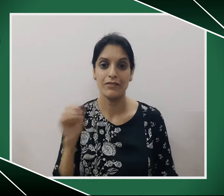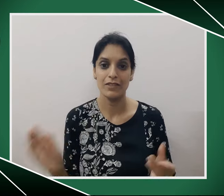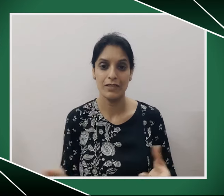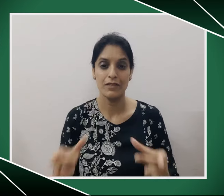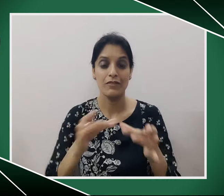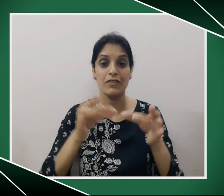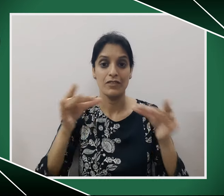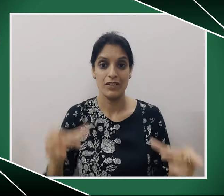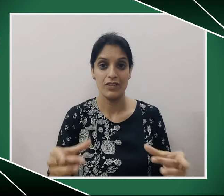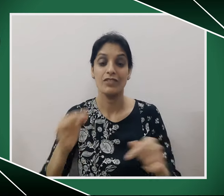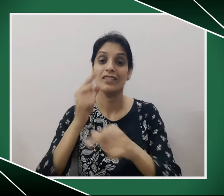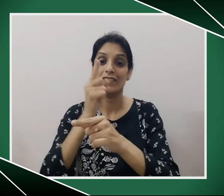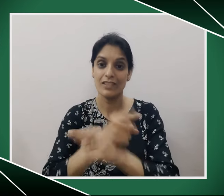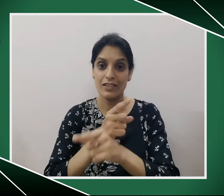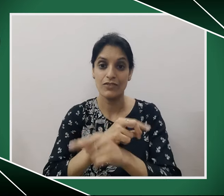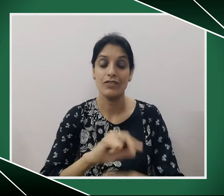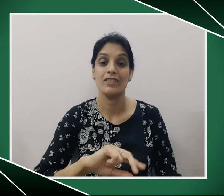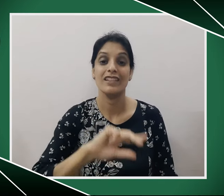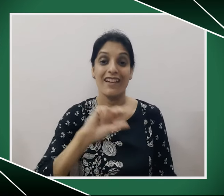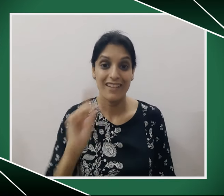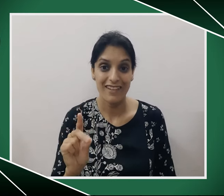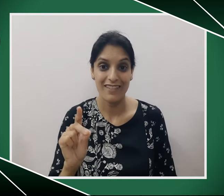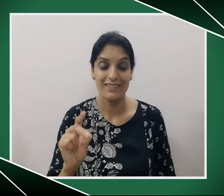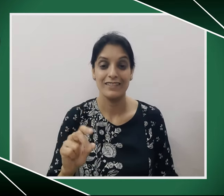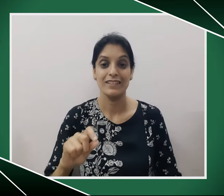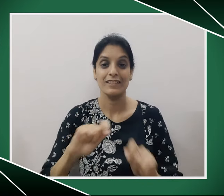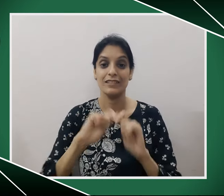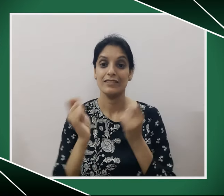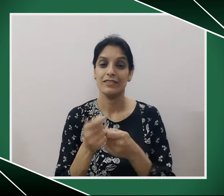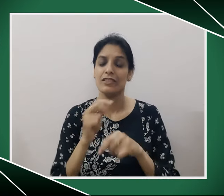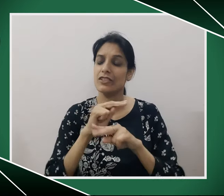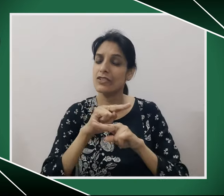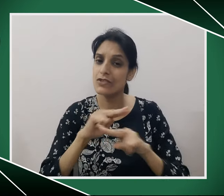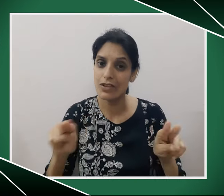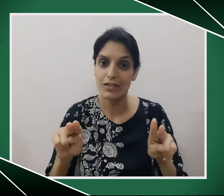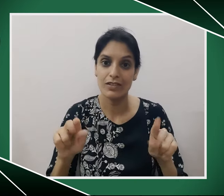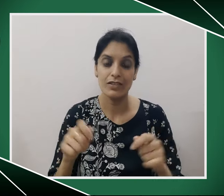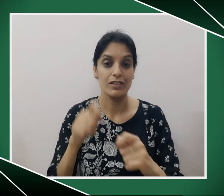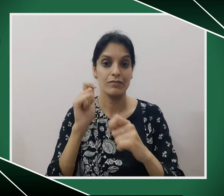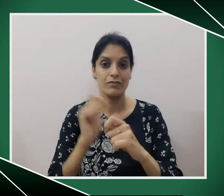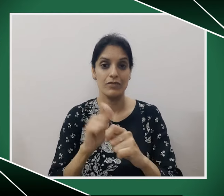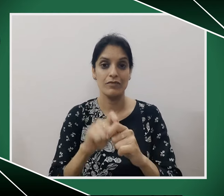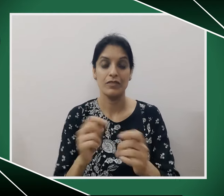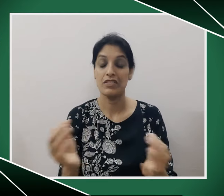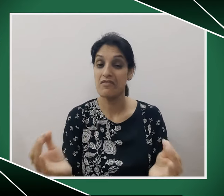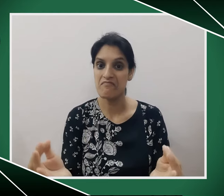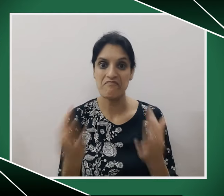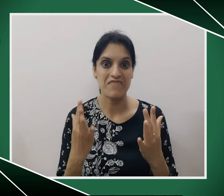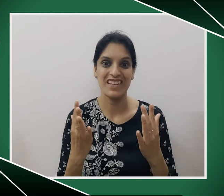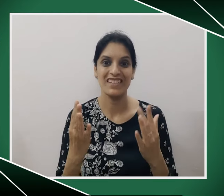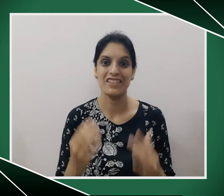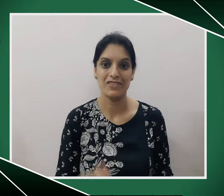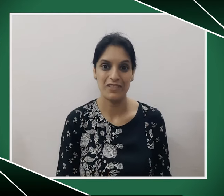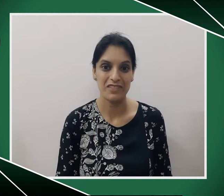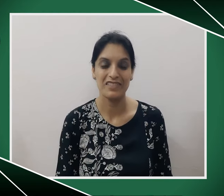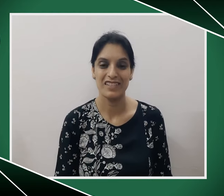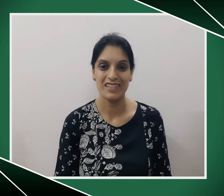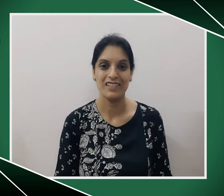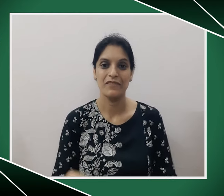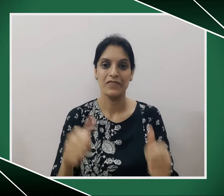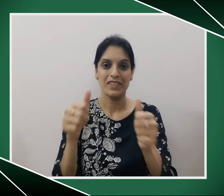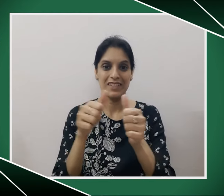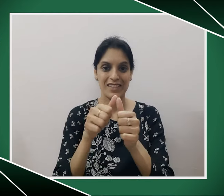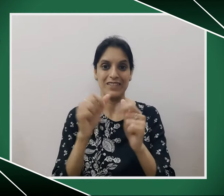The DEF enabled foundation teachers in the entire team have done a fantastic